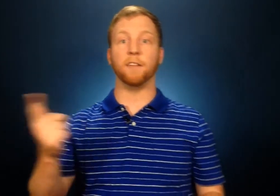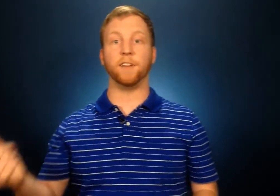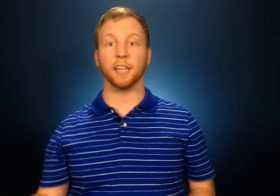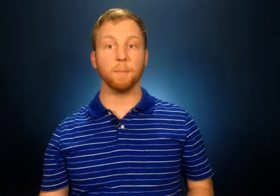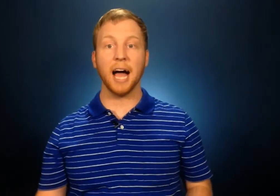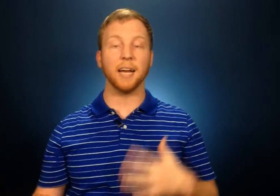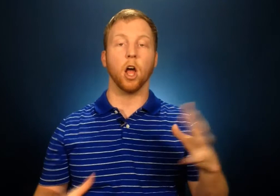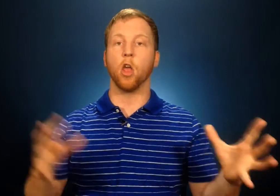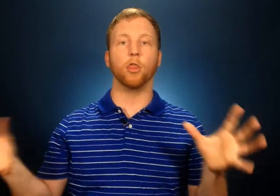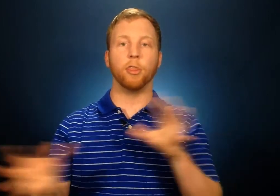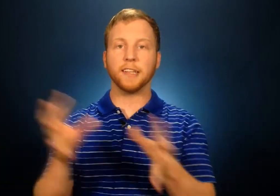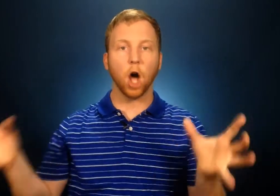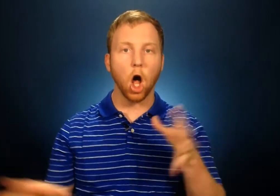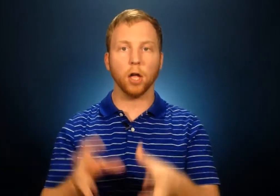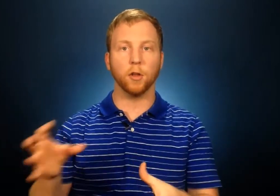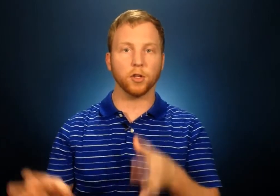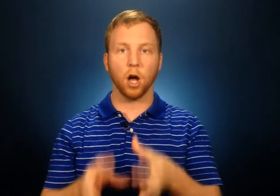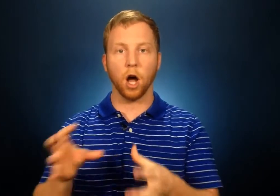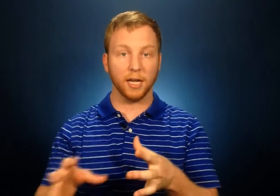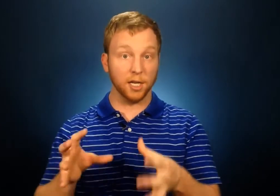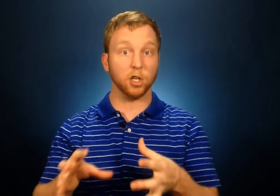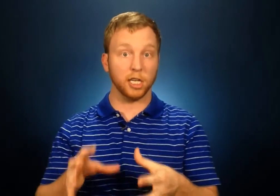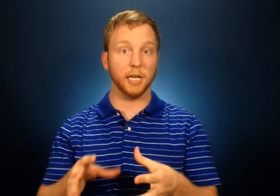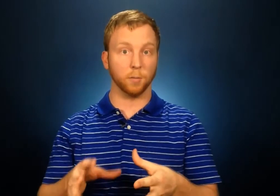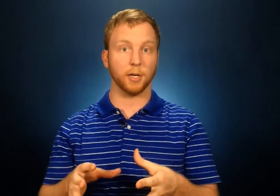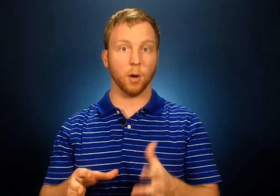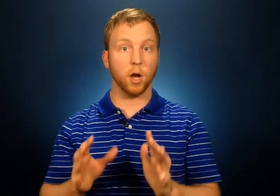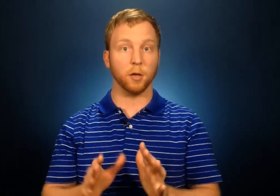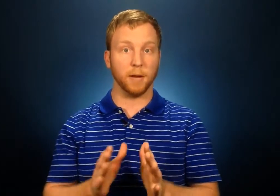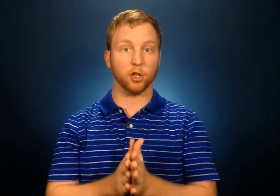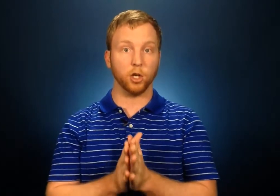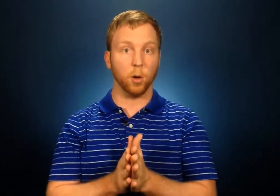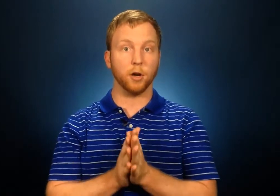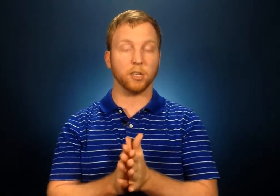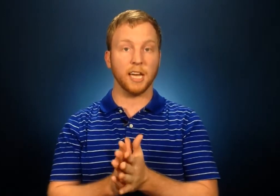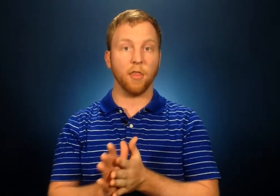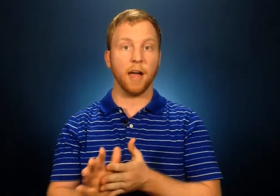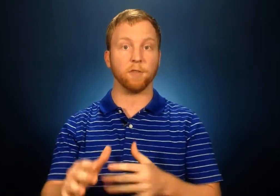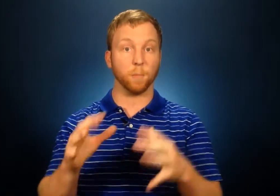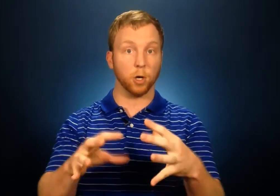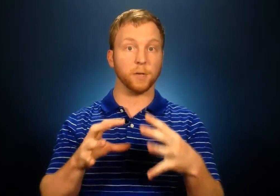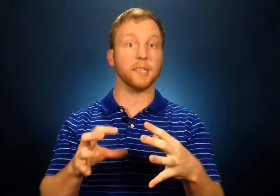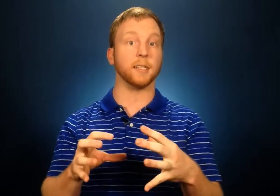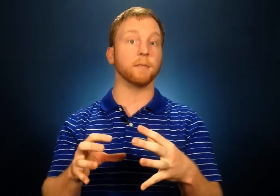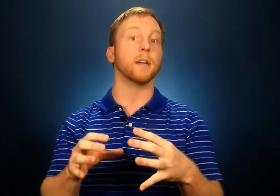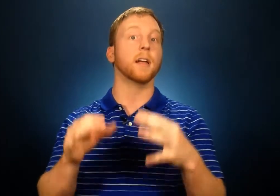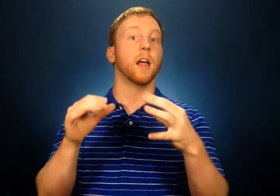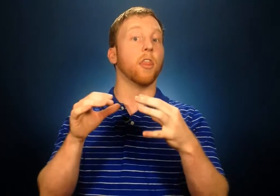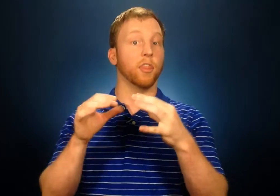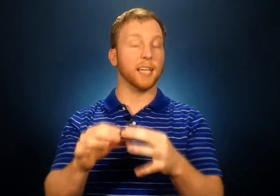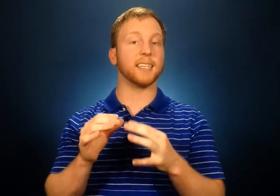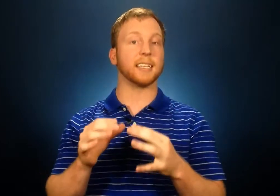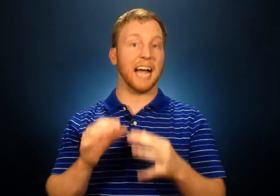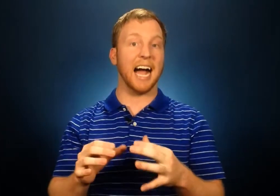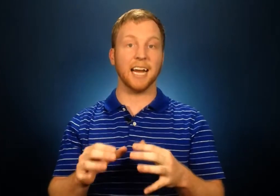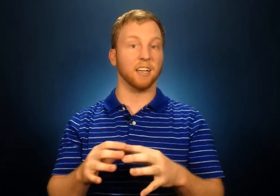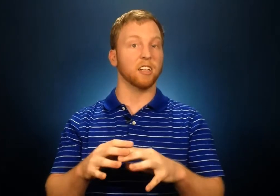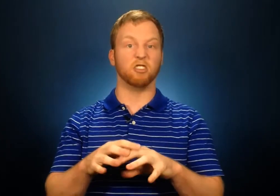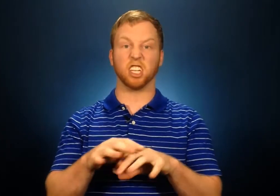feeling mind that's all those are all interchangeable okay I wanted to make sure you understand that for the purposes of this guide just